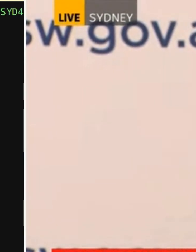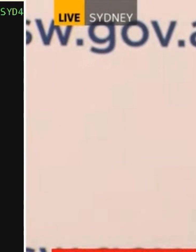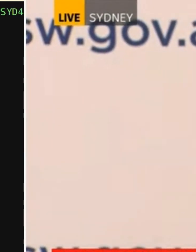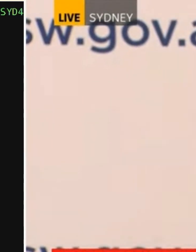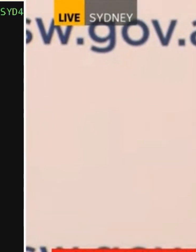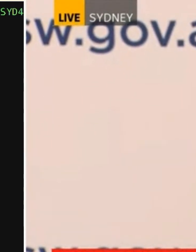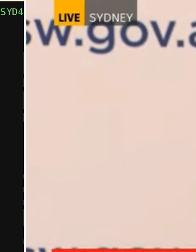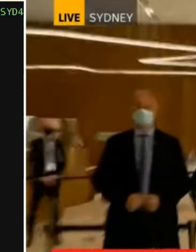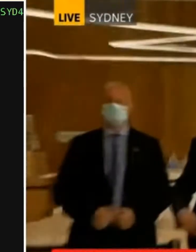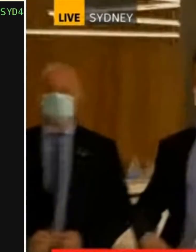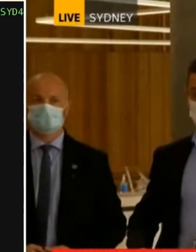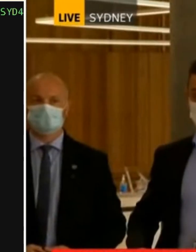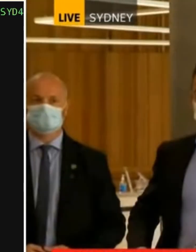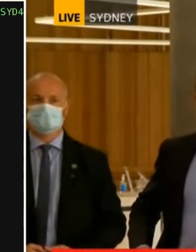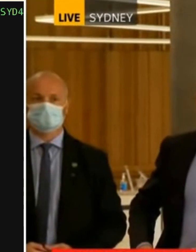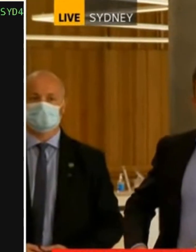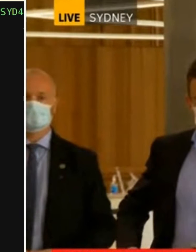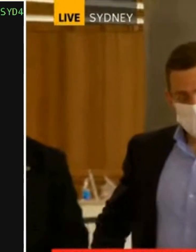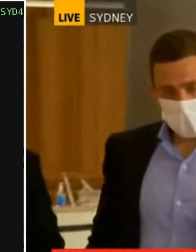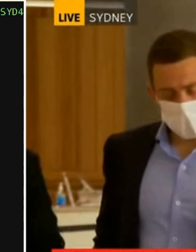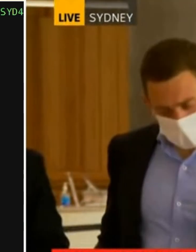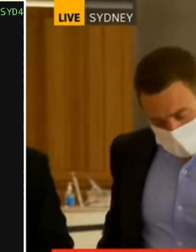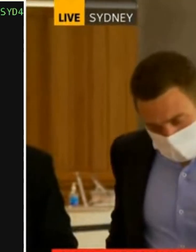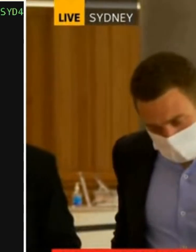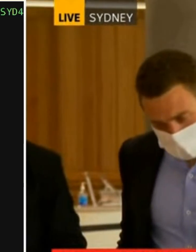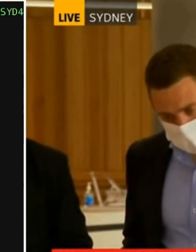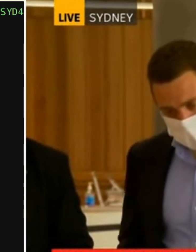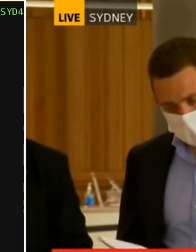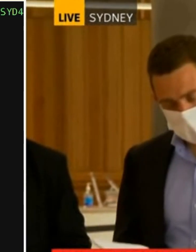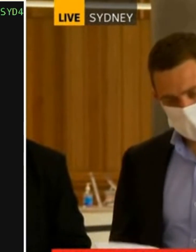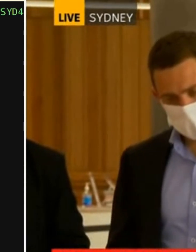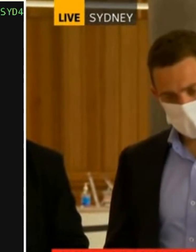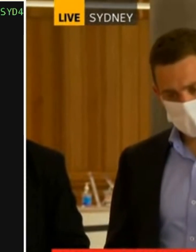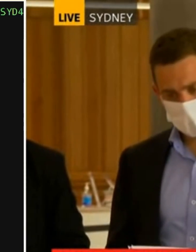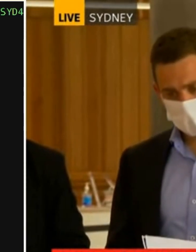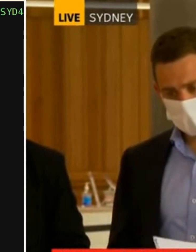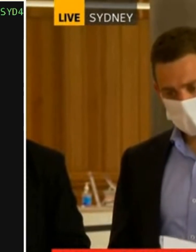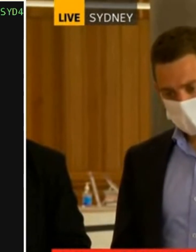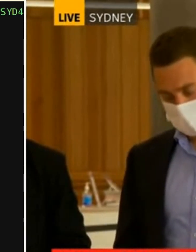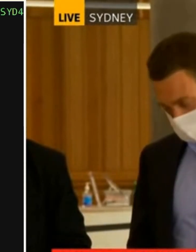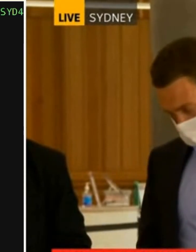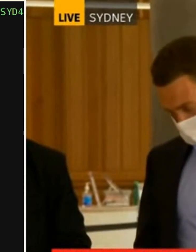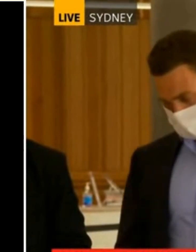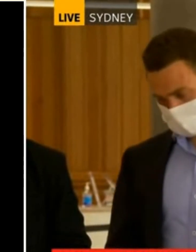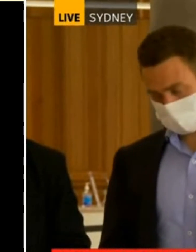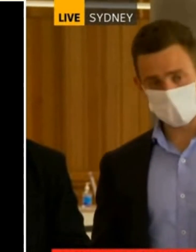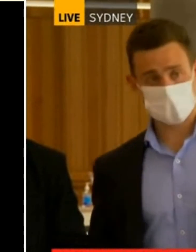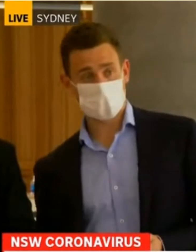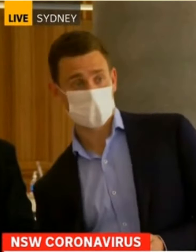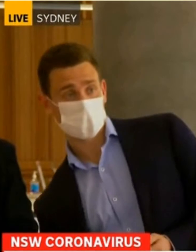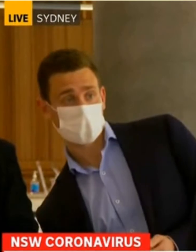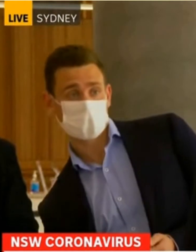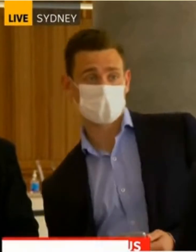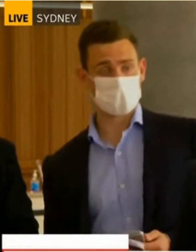From Monday Workers From The Canterbury Banks Town Cumberland And Fairfield LGAs Won't Have To Do The Surveillance Testing According To